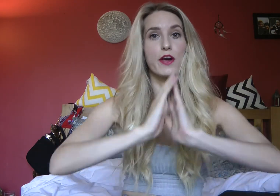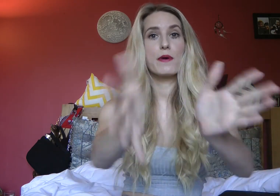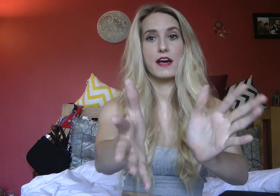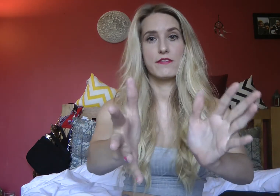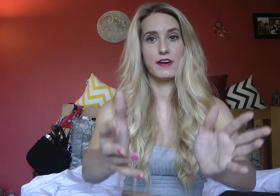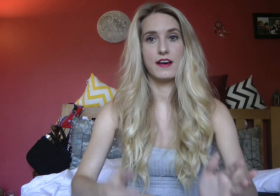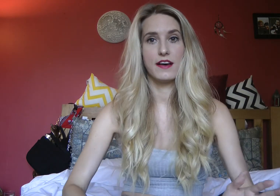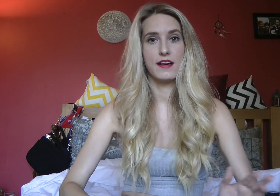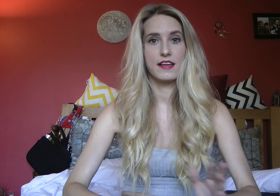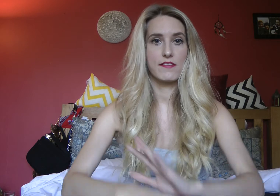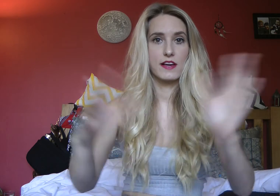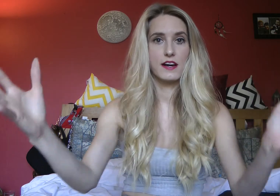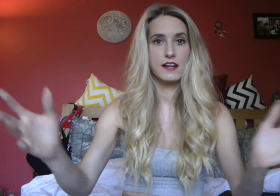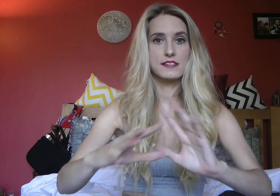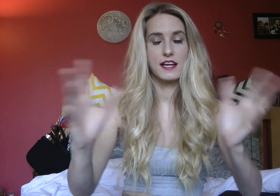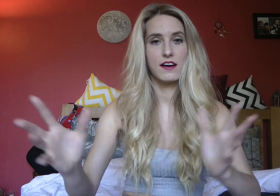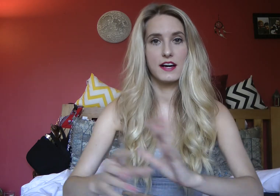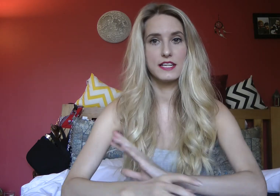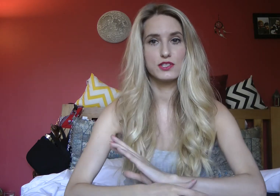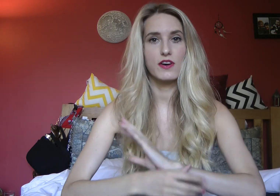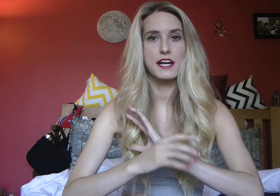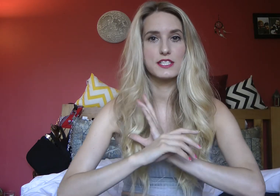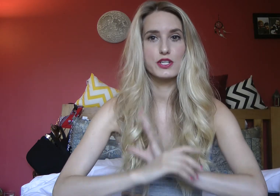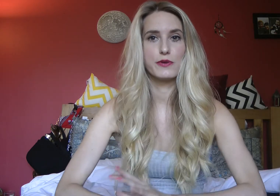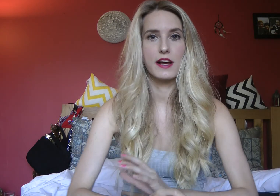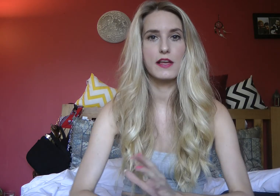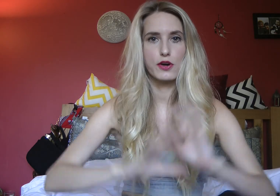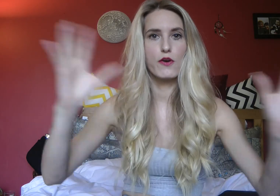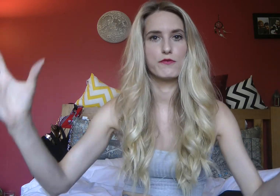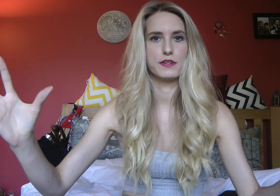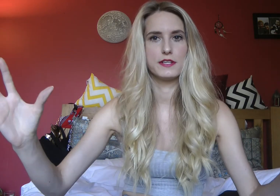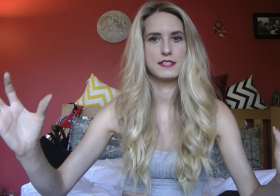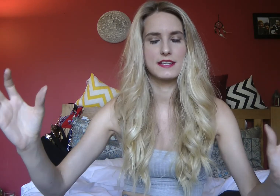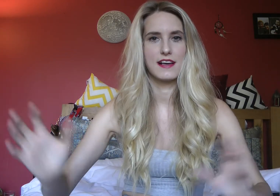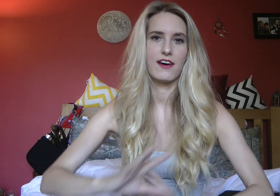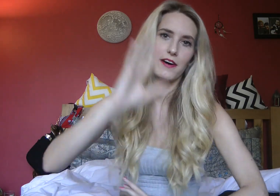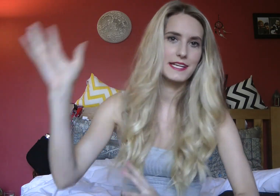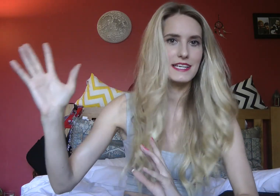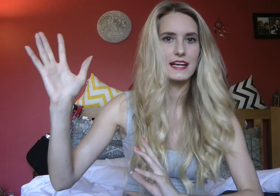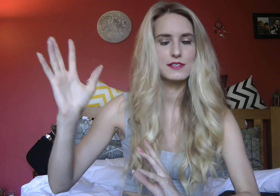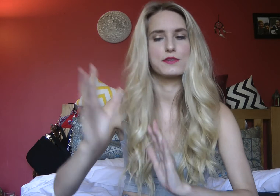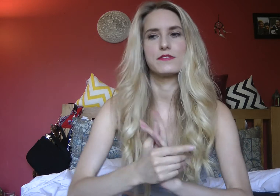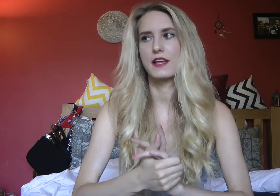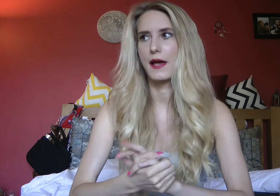going over giving a hug saying hi and trying to do like the confident hearty chat sort of thing.